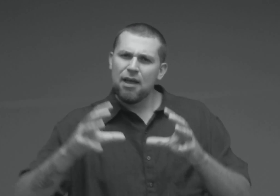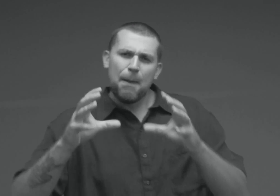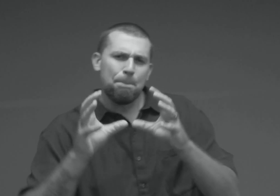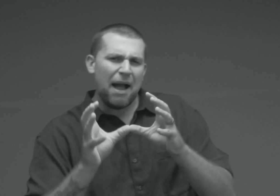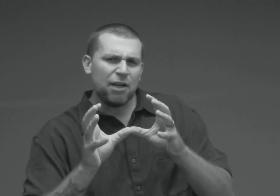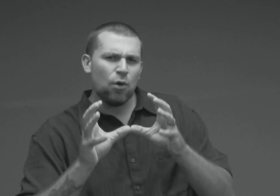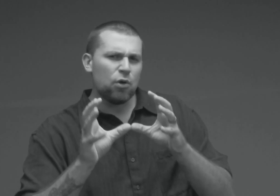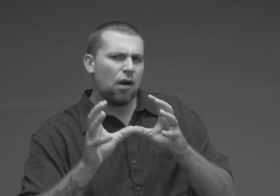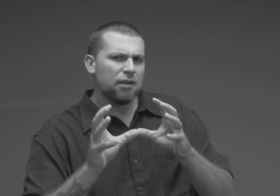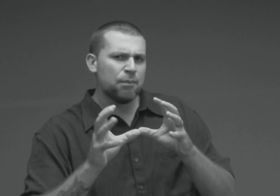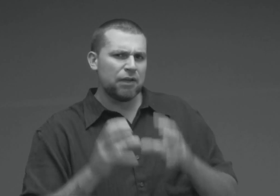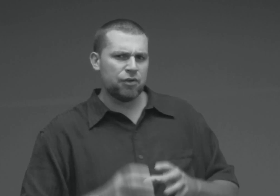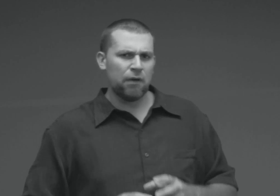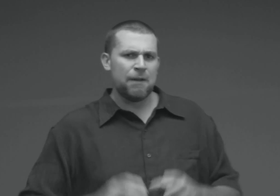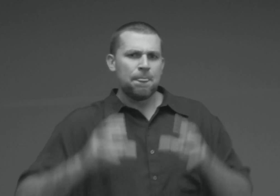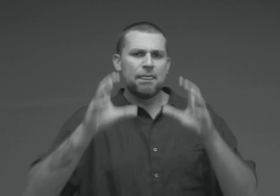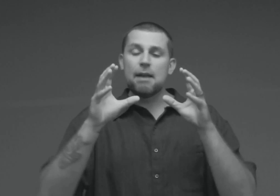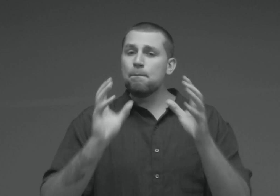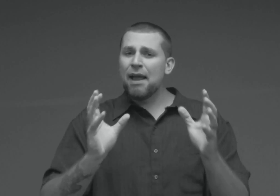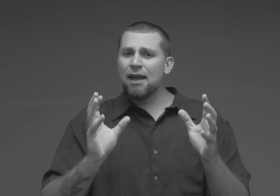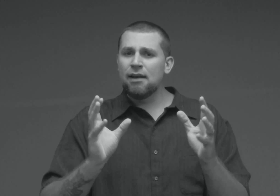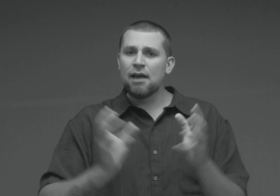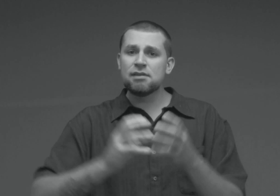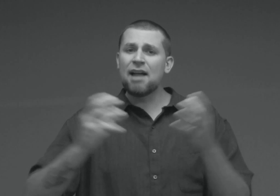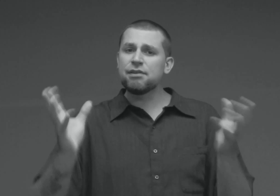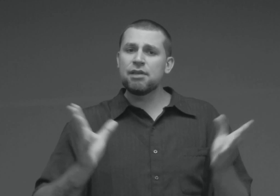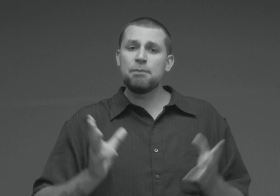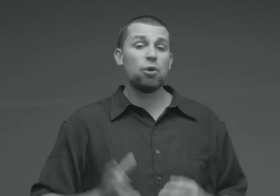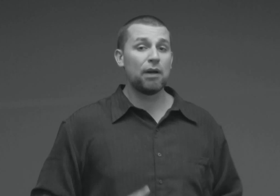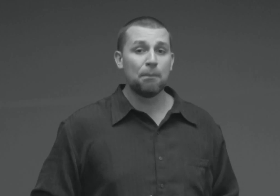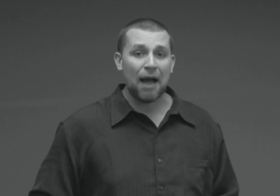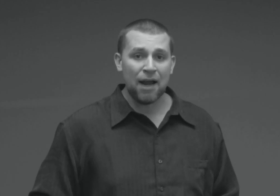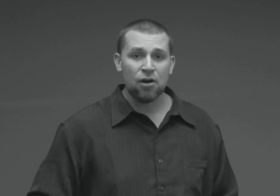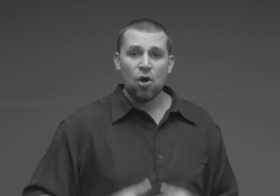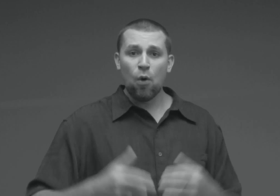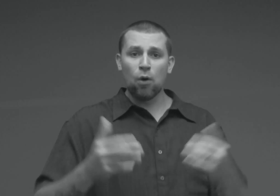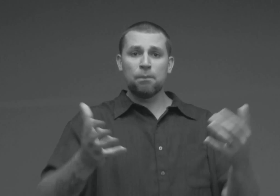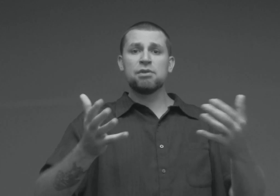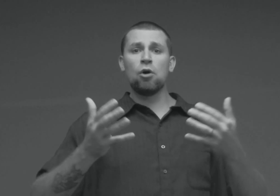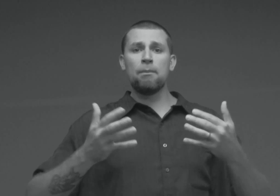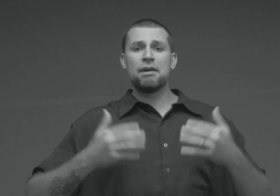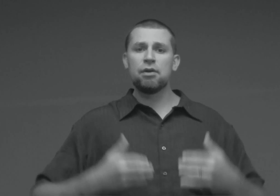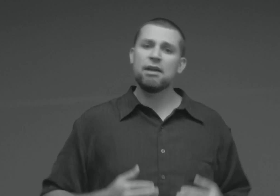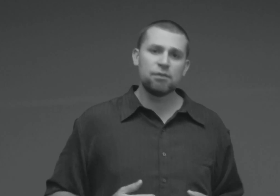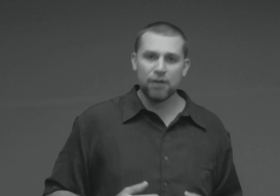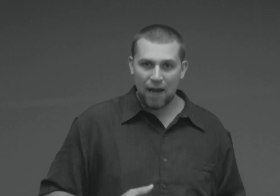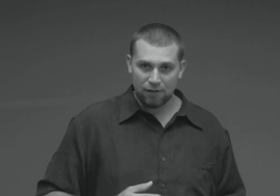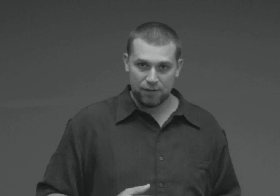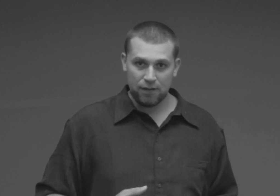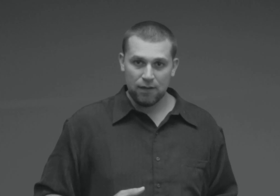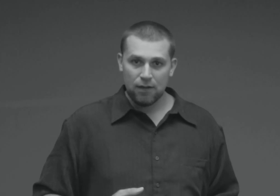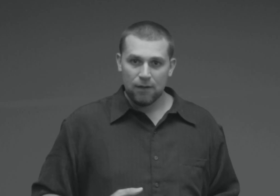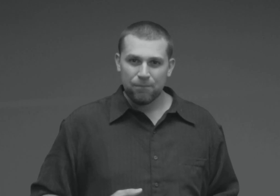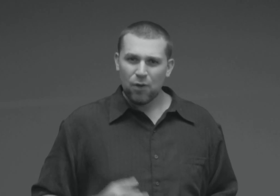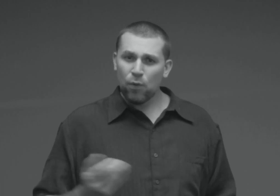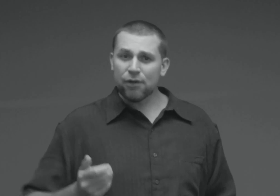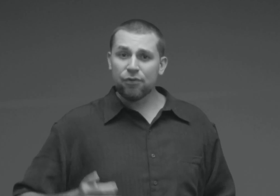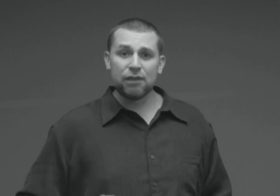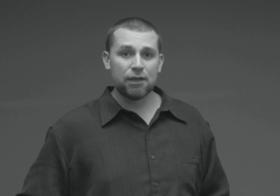microcosmic journey that man has not seemed to admire or absorb into his reality. What a thing to